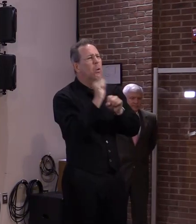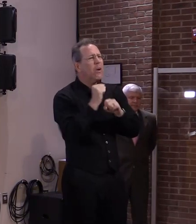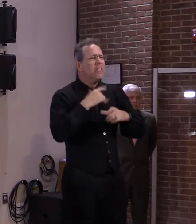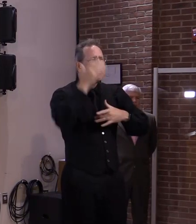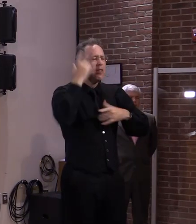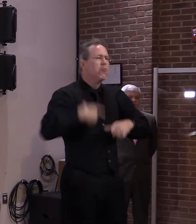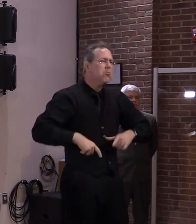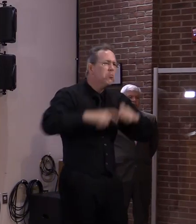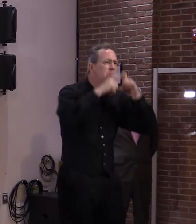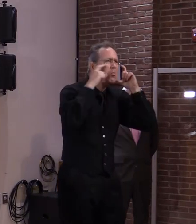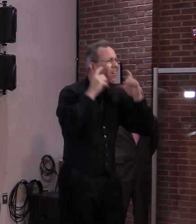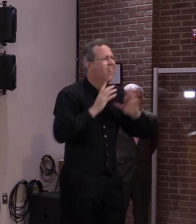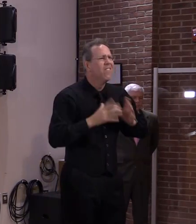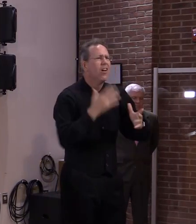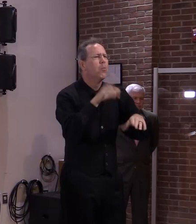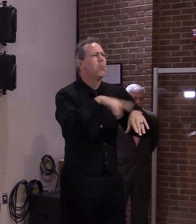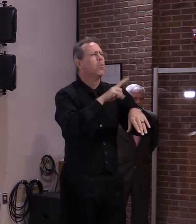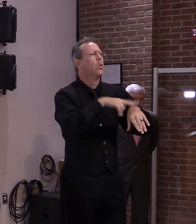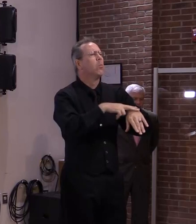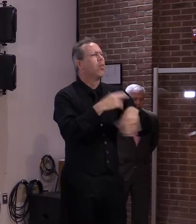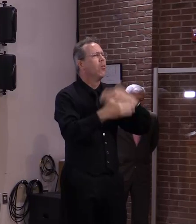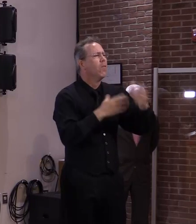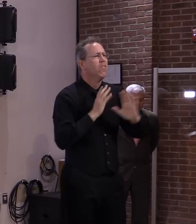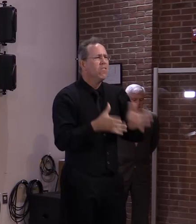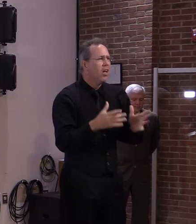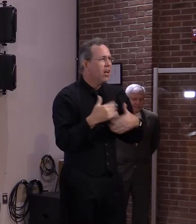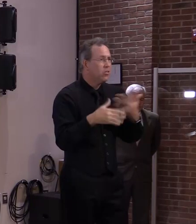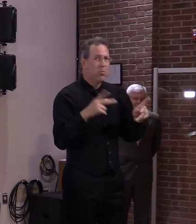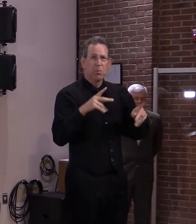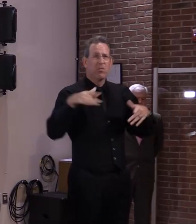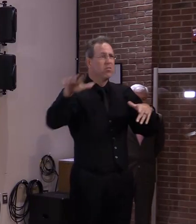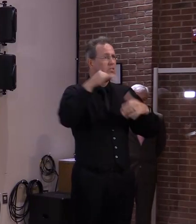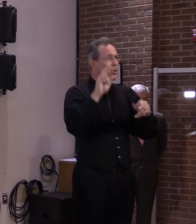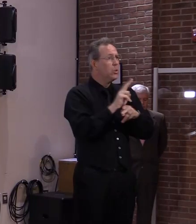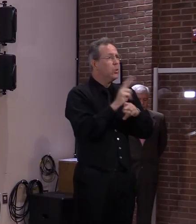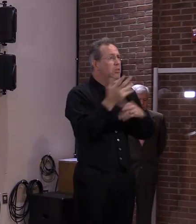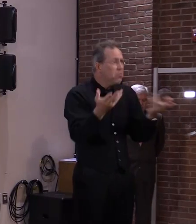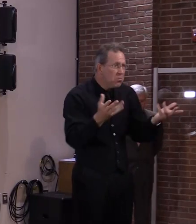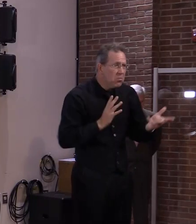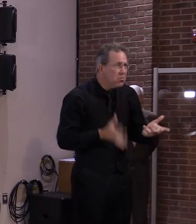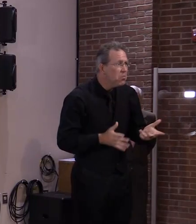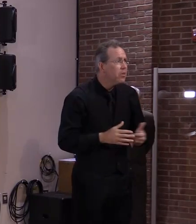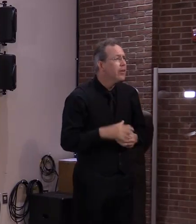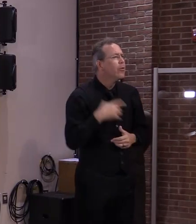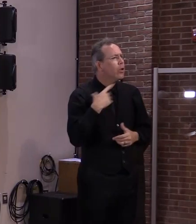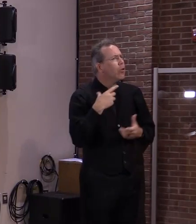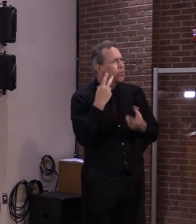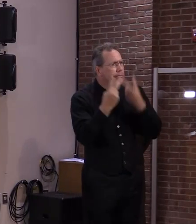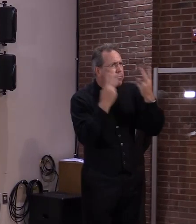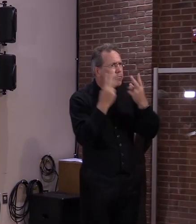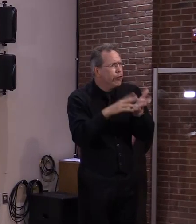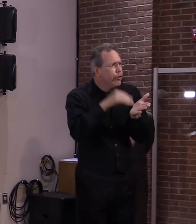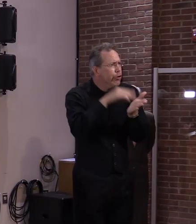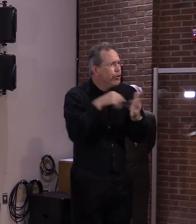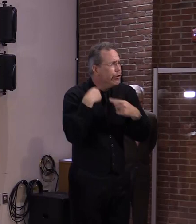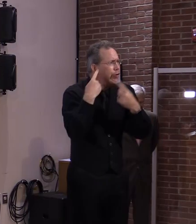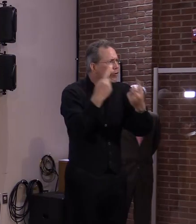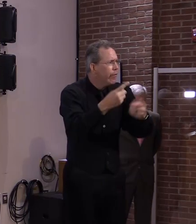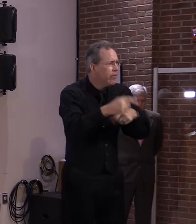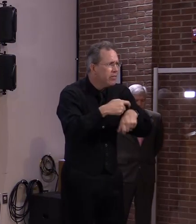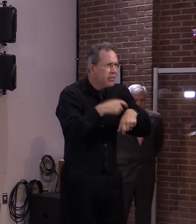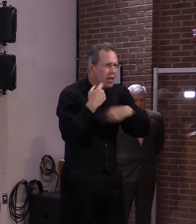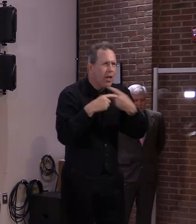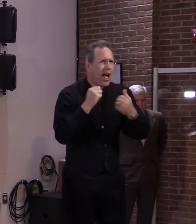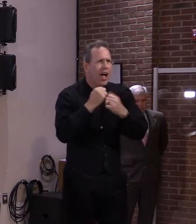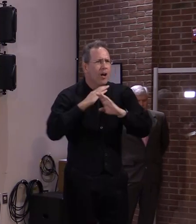who have done so for years. We've learned a great deal about how masks can protect you and others. And I remind